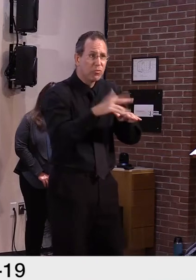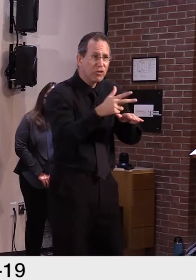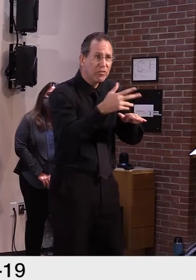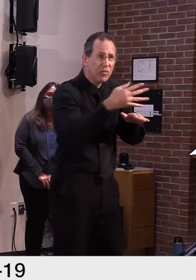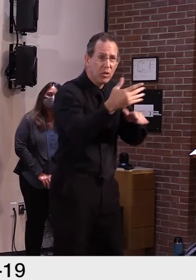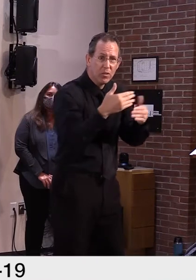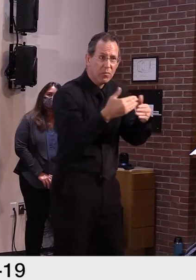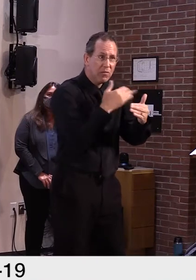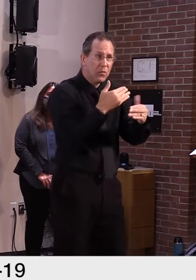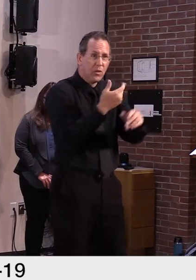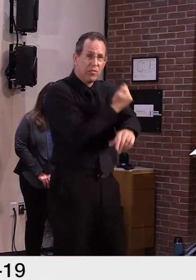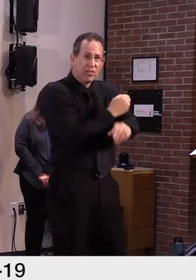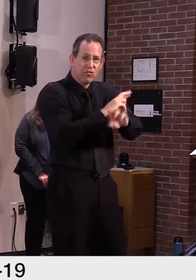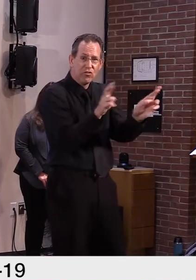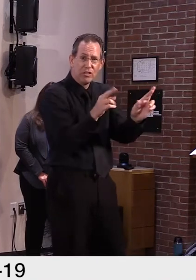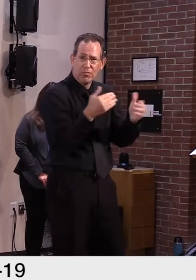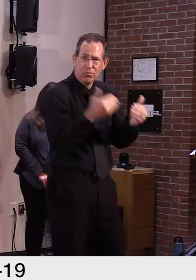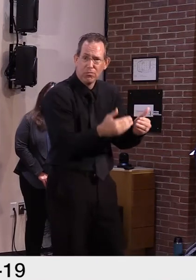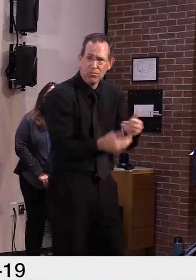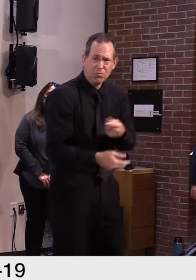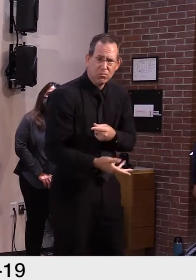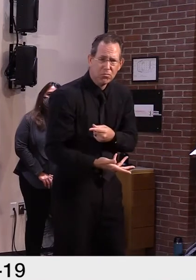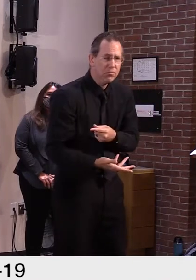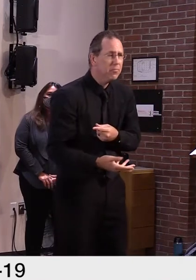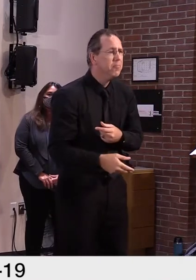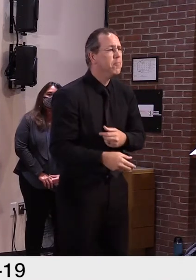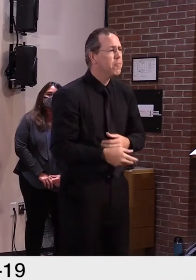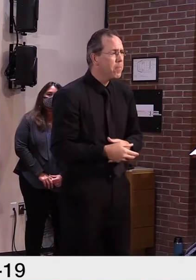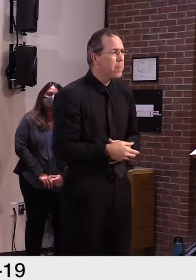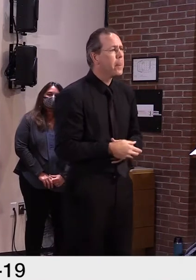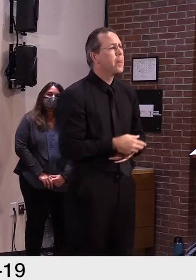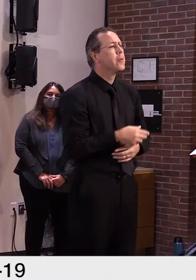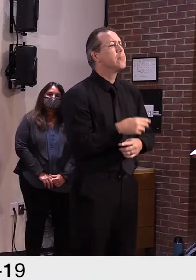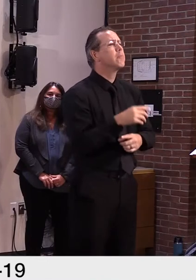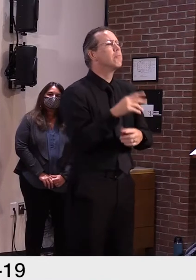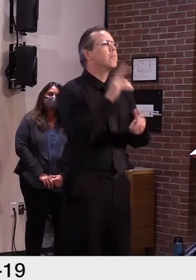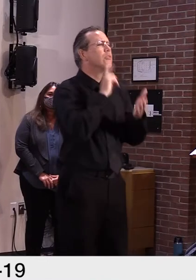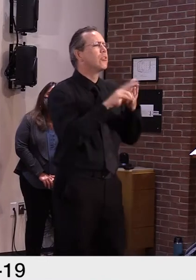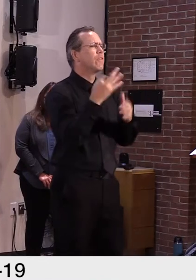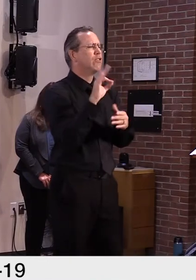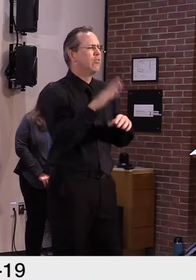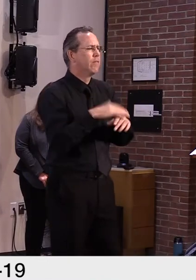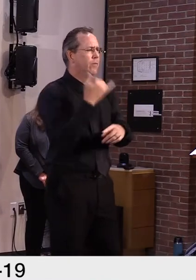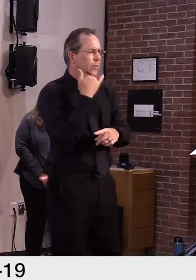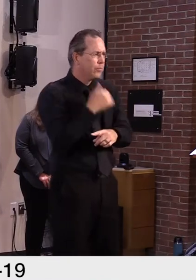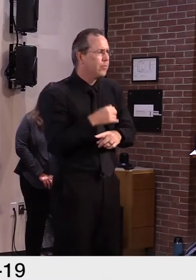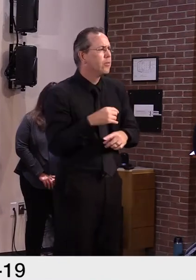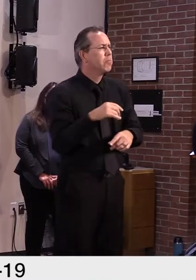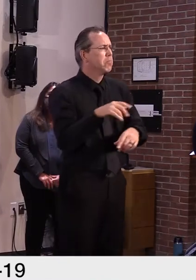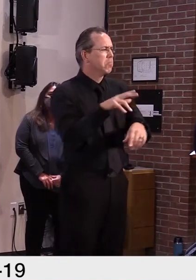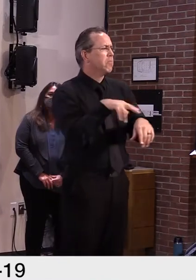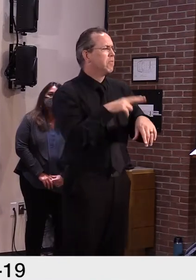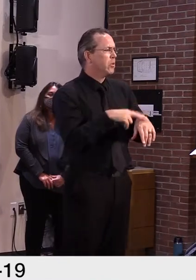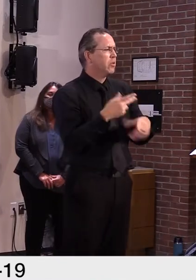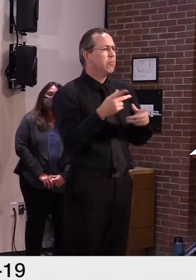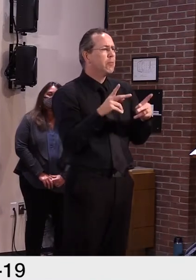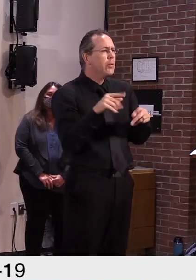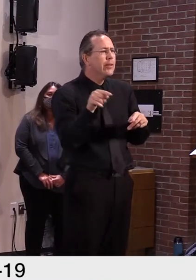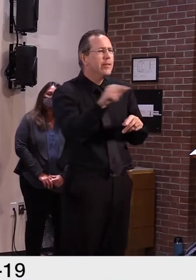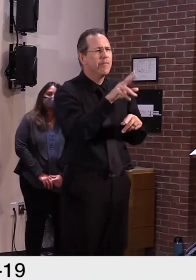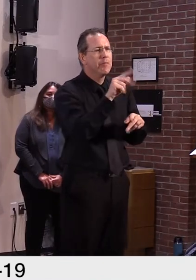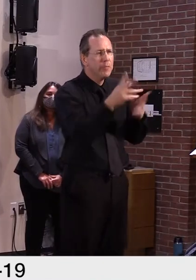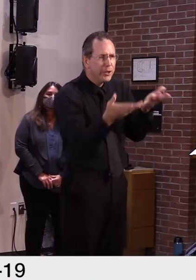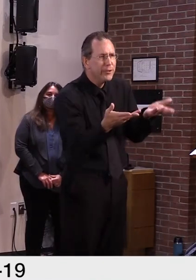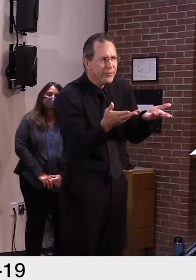layers. The foundational layer, of course, is what we've achieved. All of our monitors have helped us achieve in terms of having suppression of